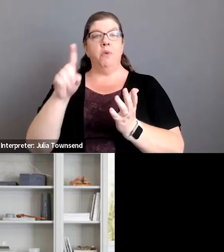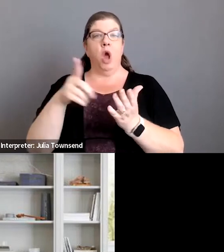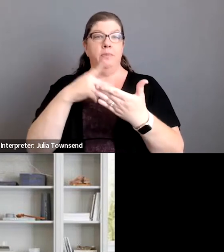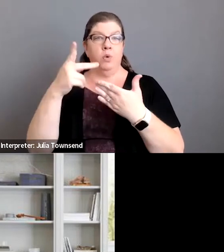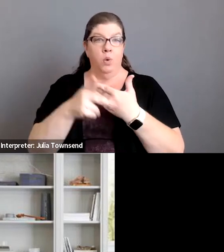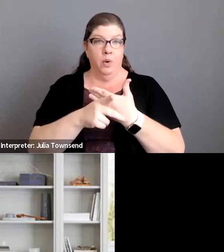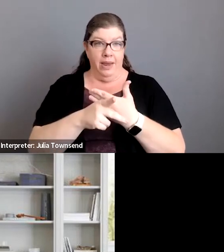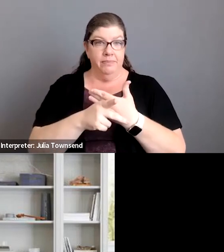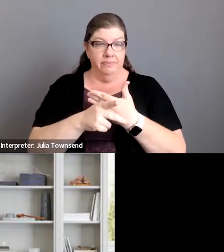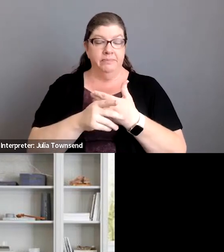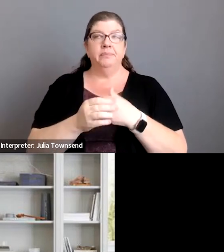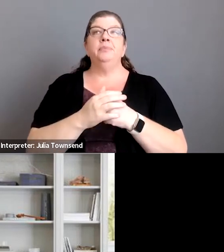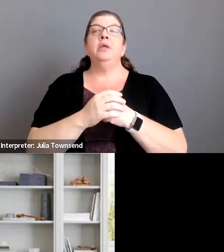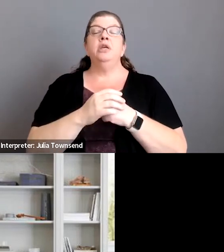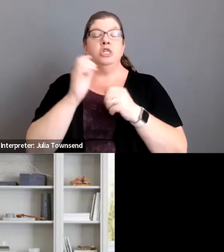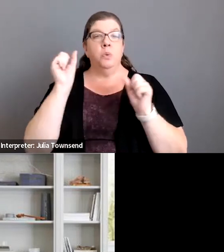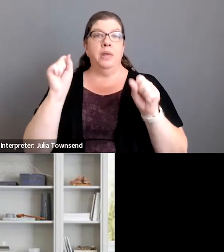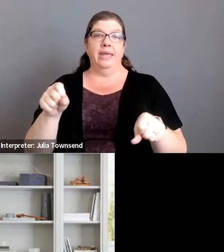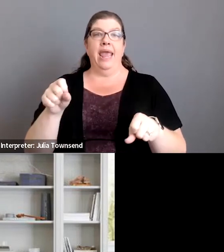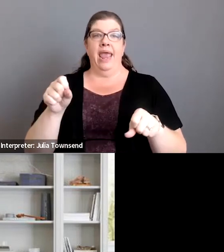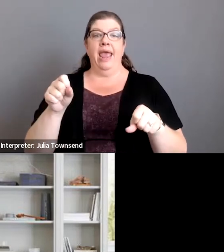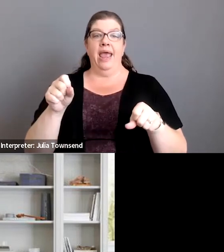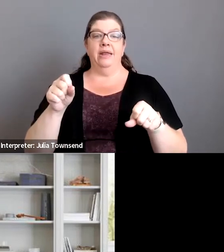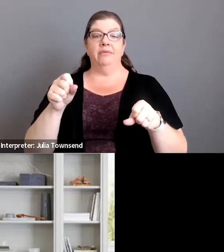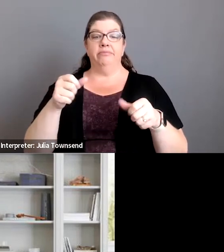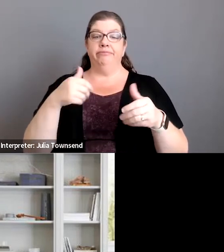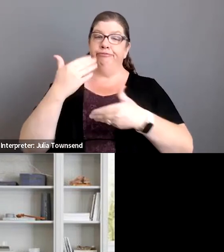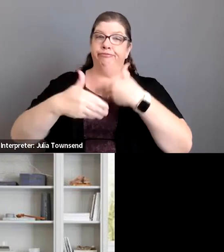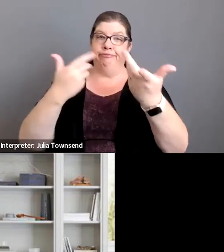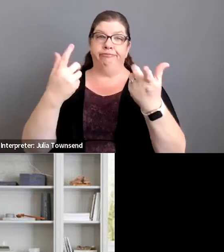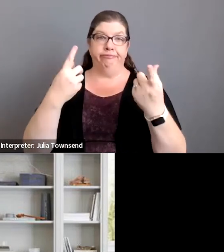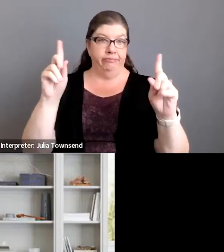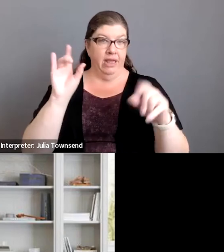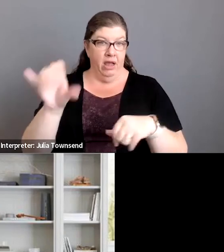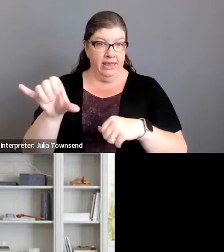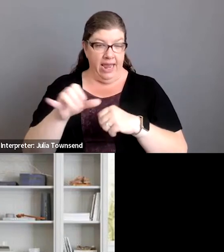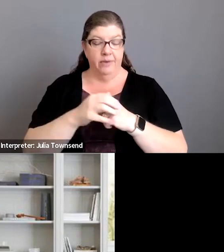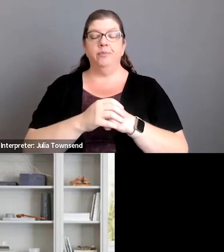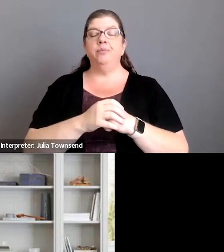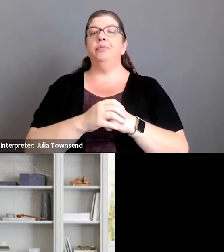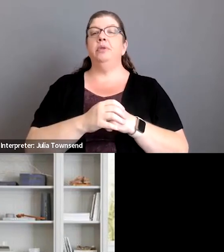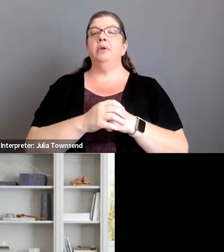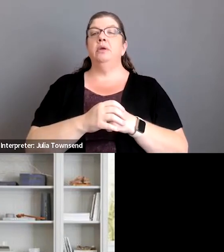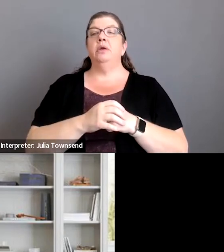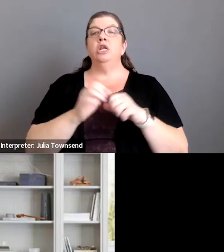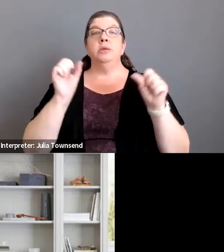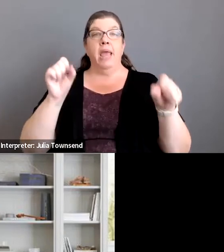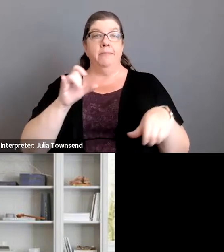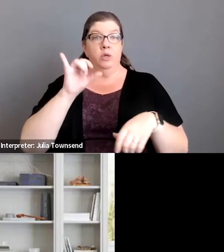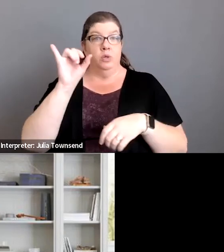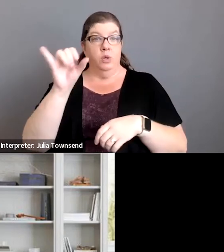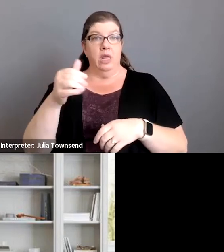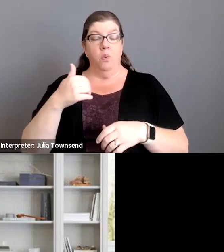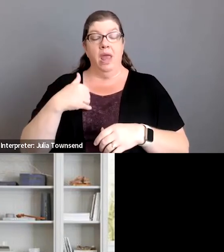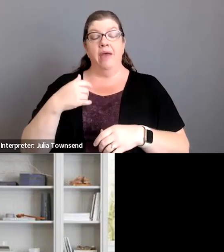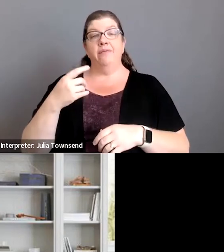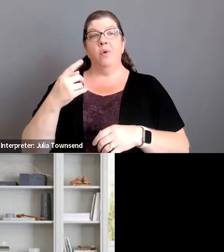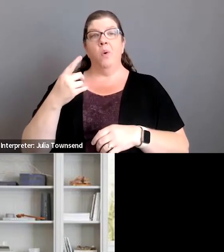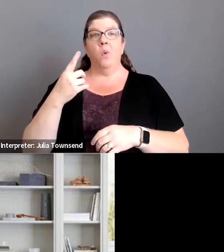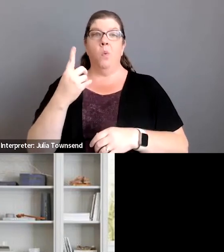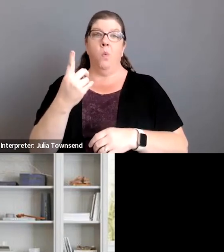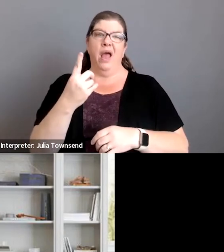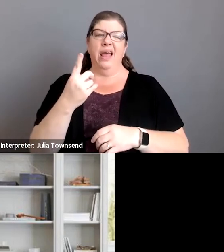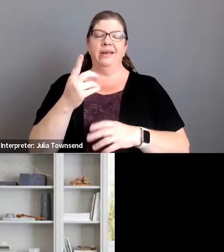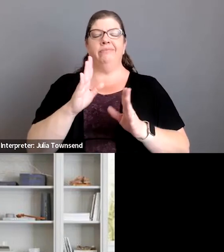programs um so that we can do get get going on that and in order to do that we have one sort of